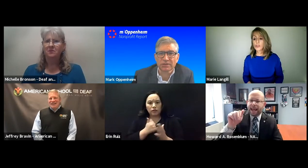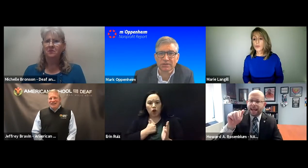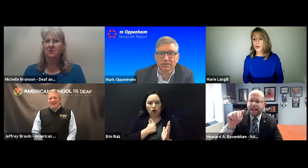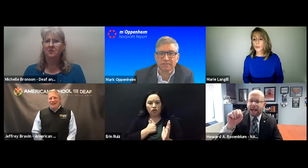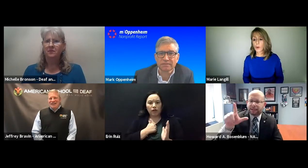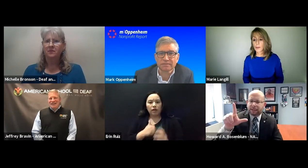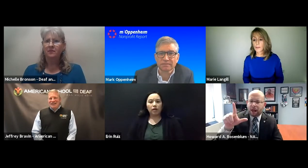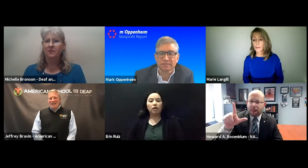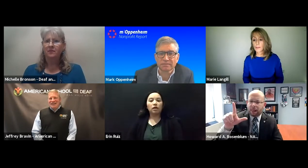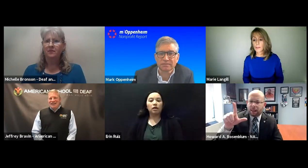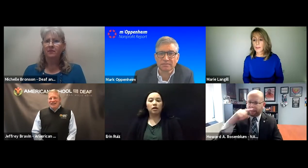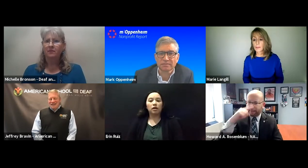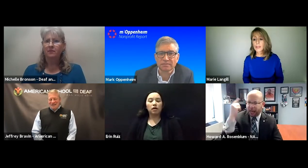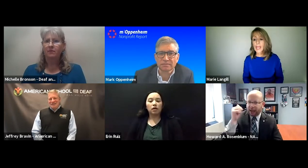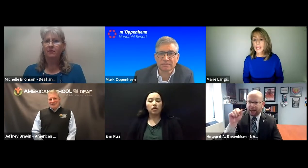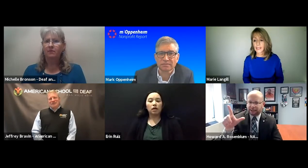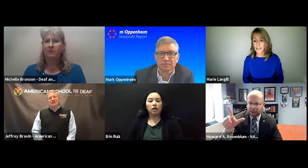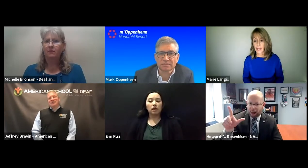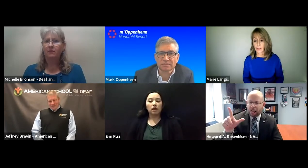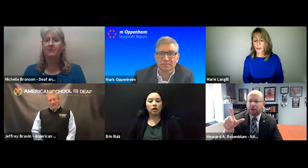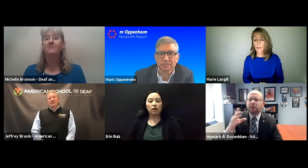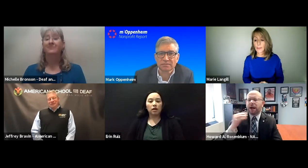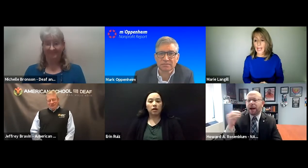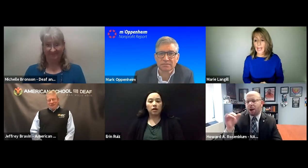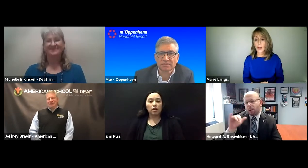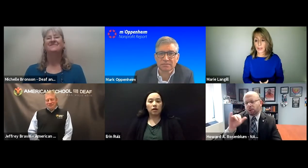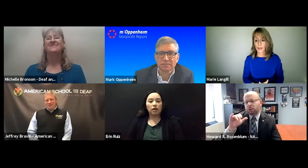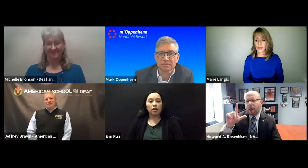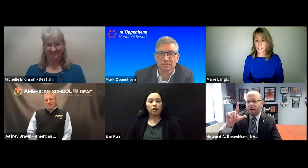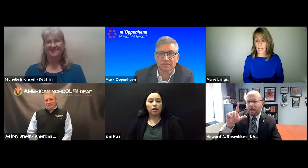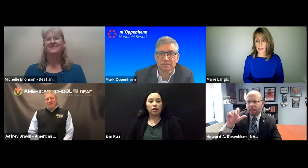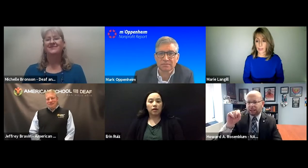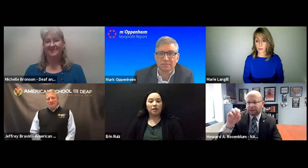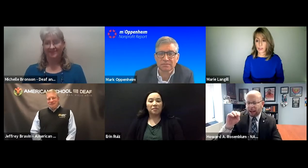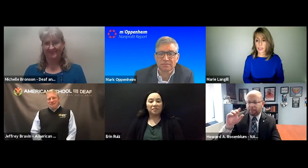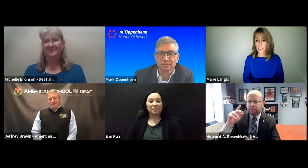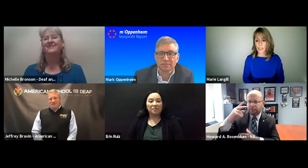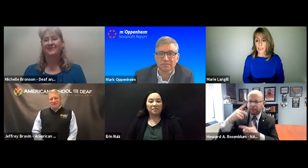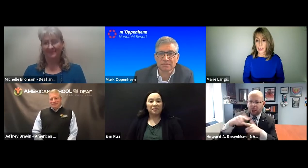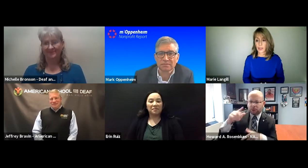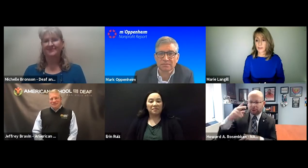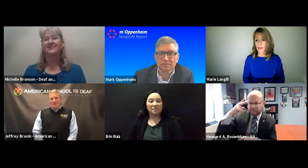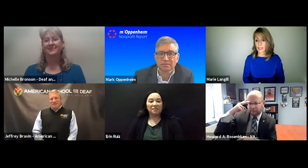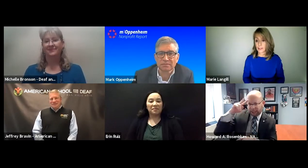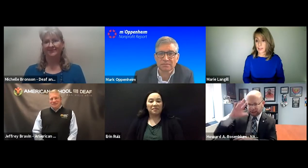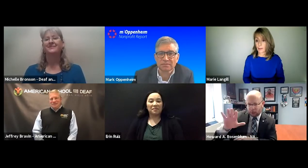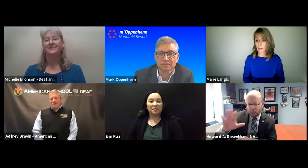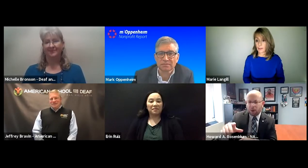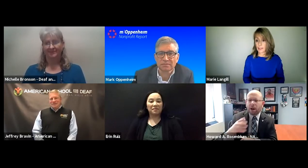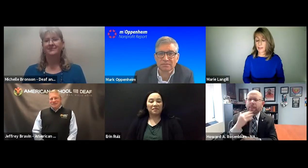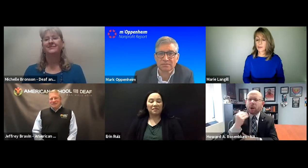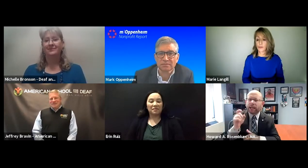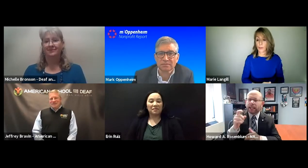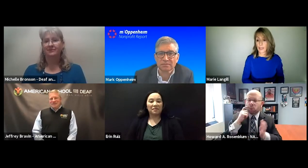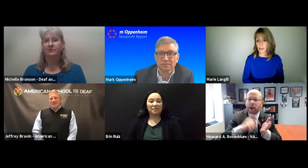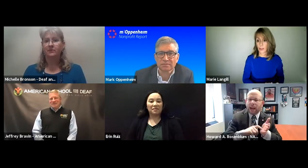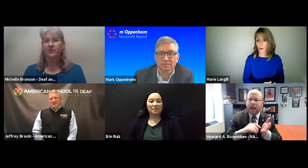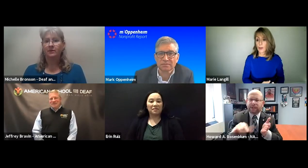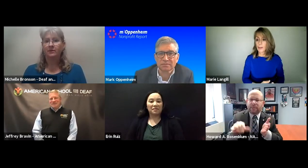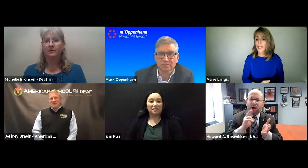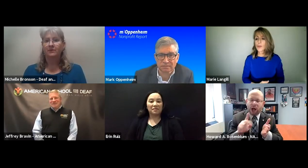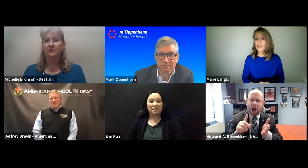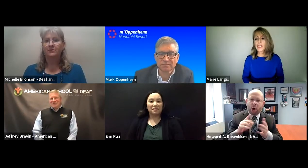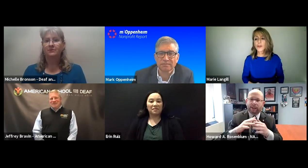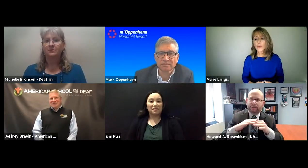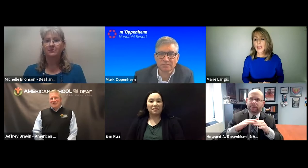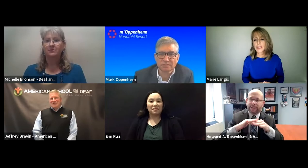interrupt. Just one more. B-A-S-L, Black American Sign Language, and also LSM, language from Mexico.